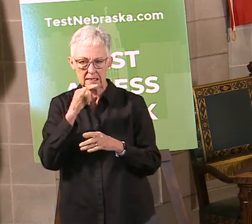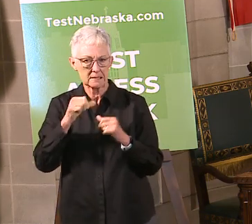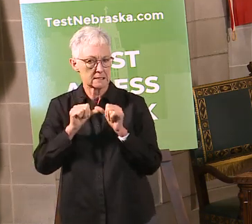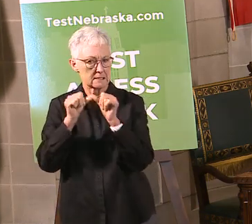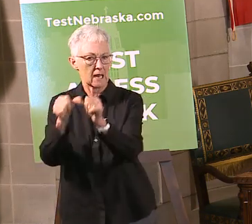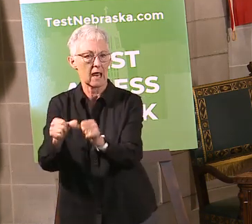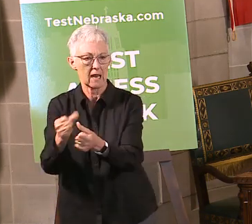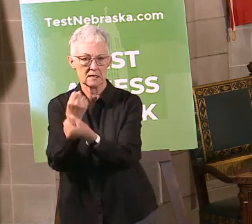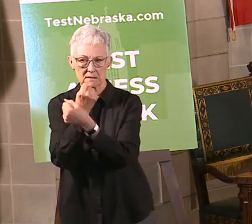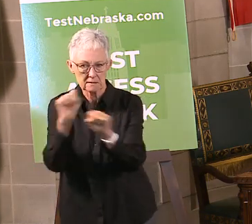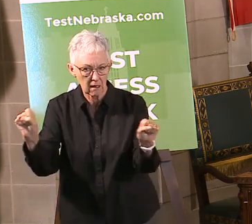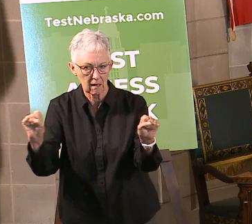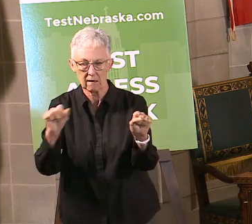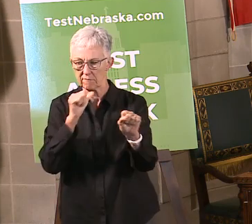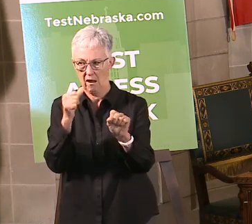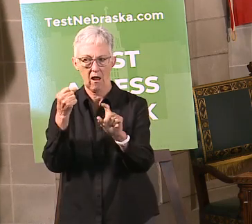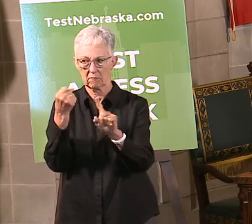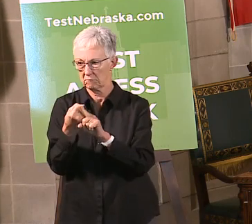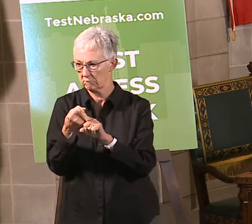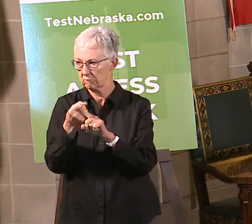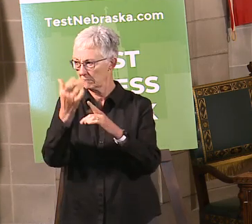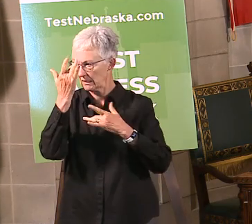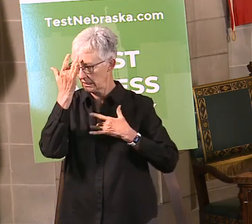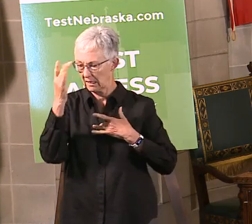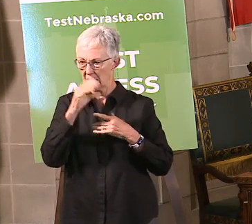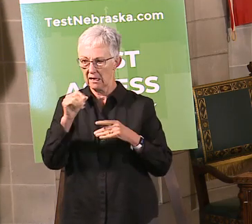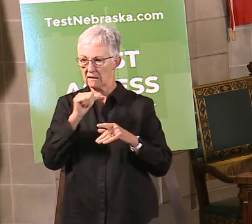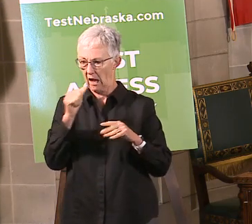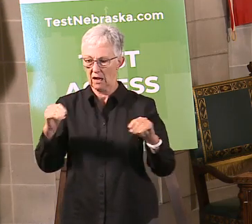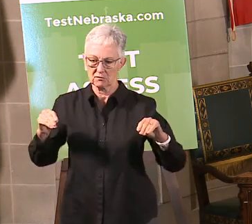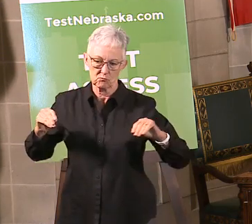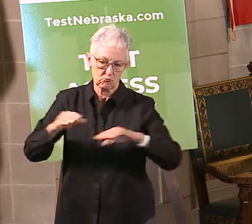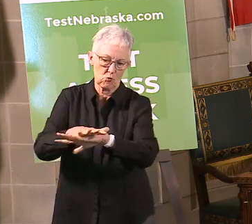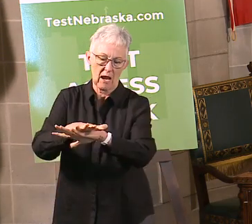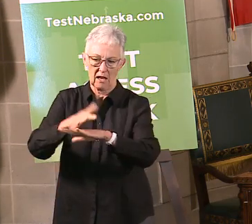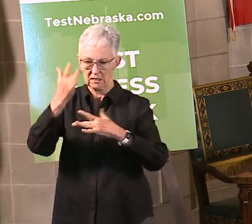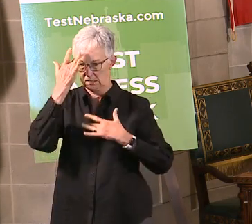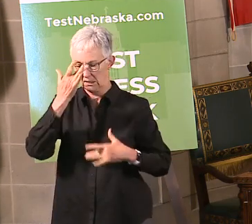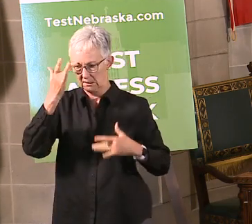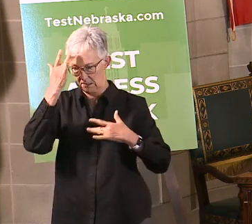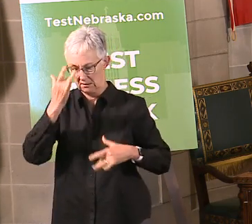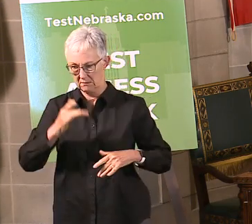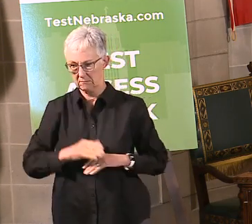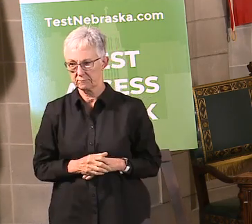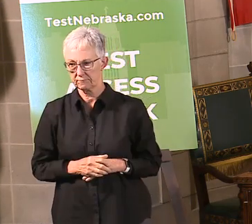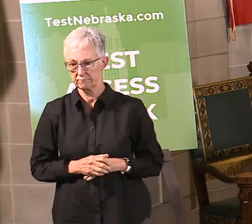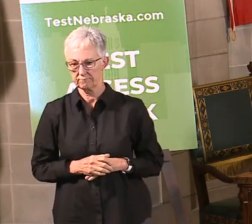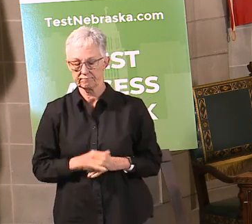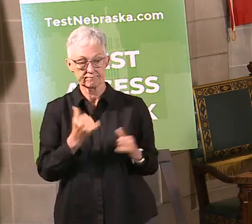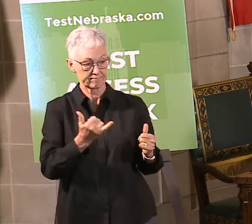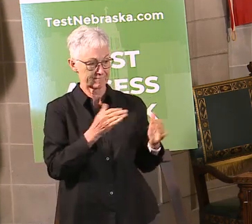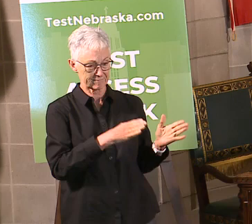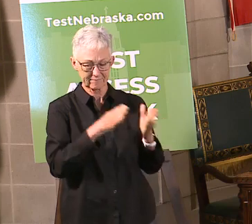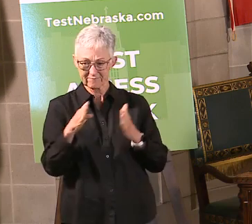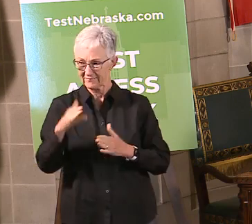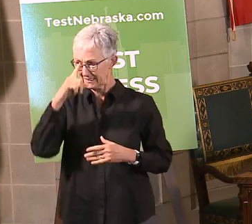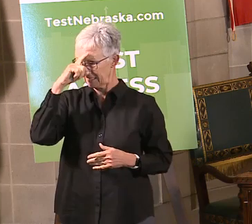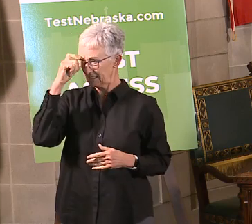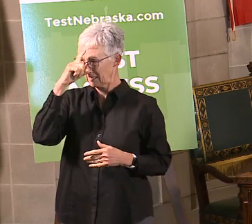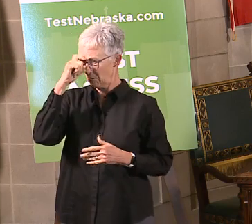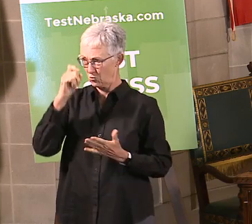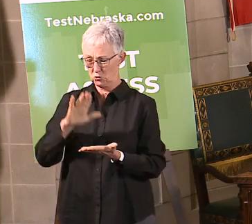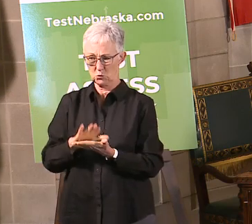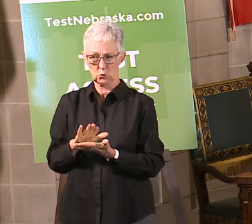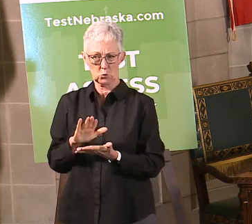moving us down this path ultimately to talk about things like summer school, you know, what the continuity of learning is, what are the interactions